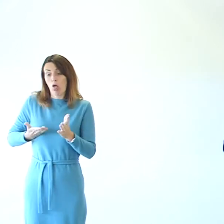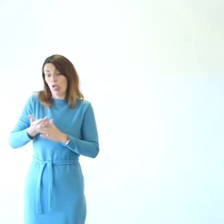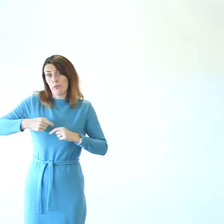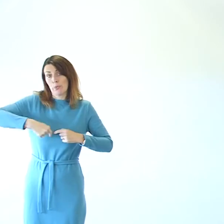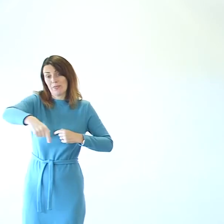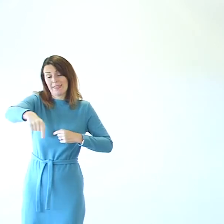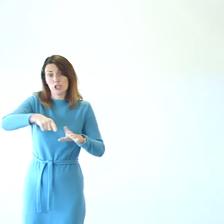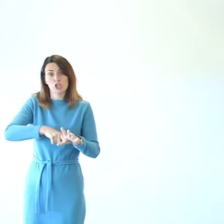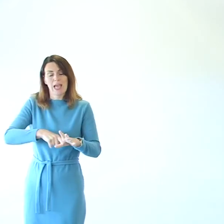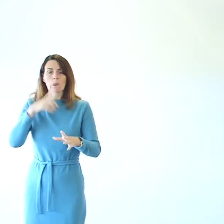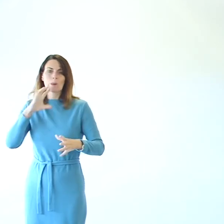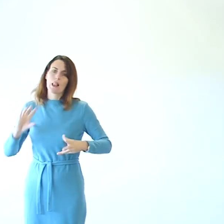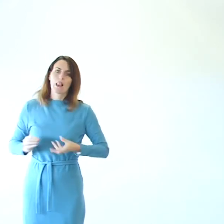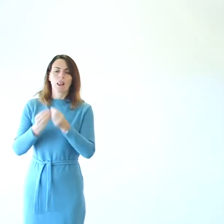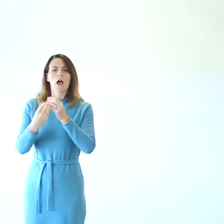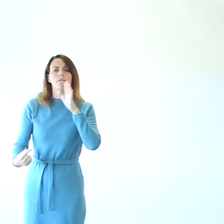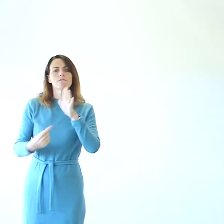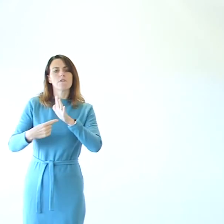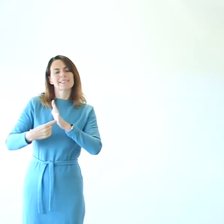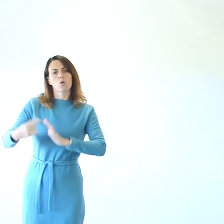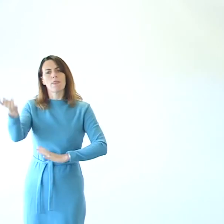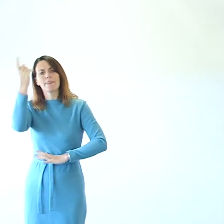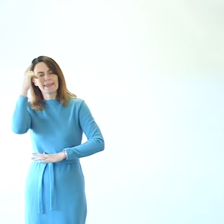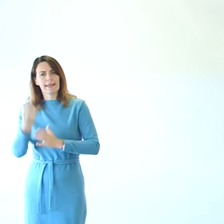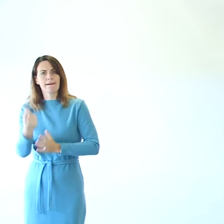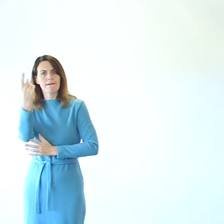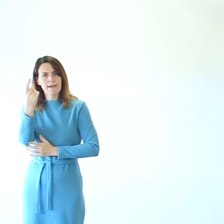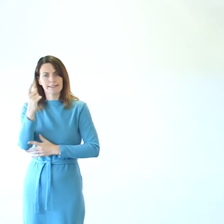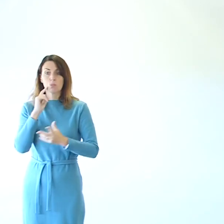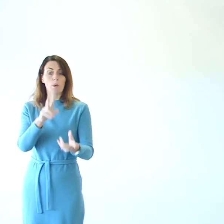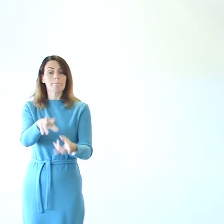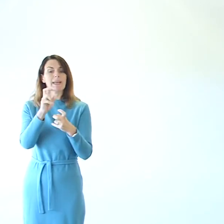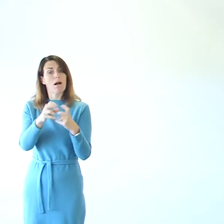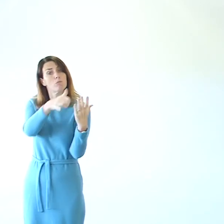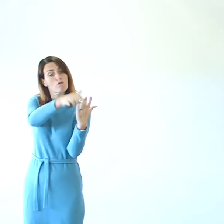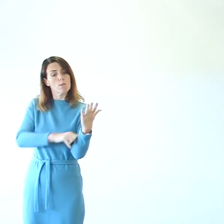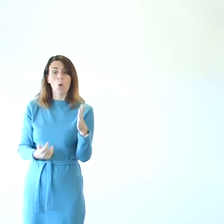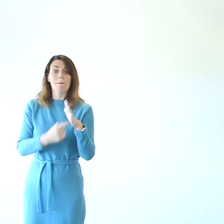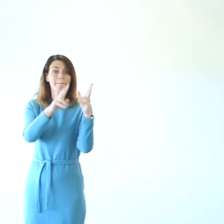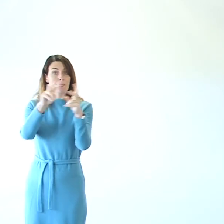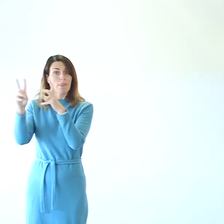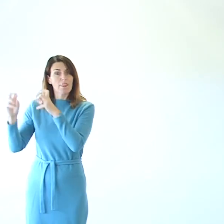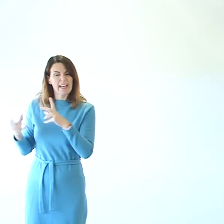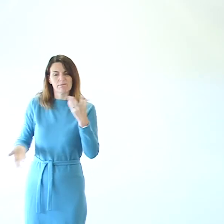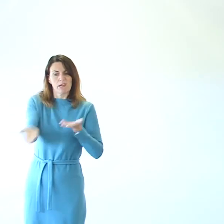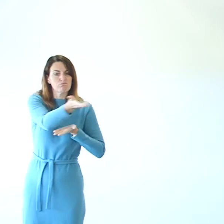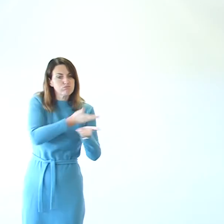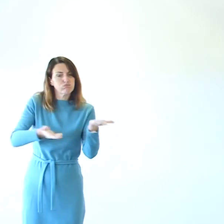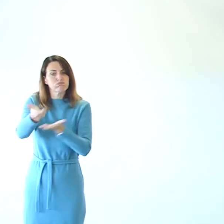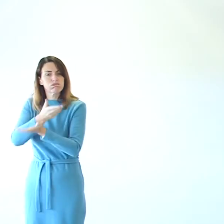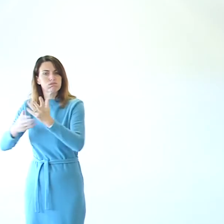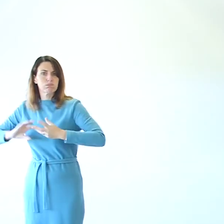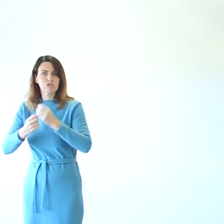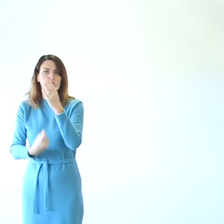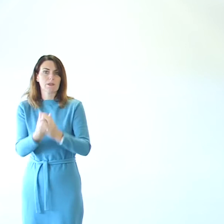year doing vital thinking events where we'll pick up the main themes from this year's report. So, I'm going to wrap up